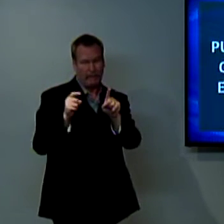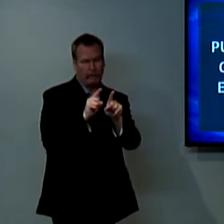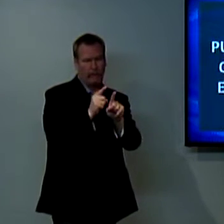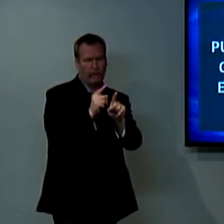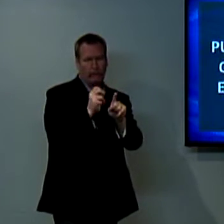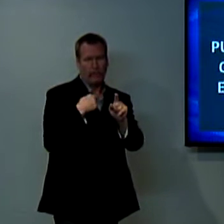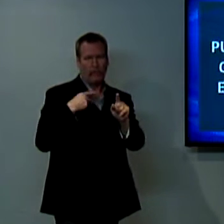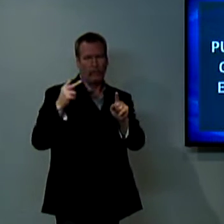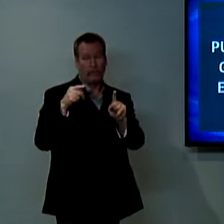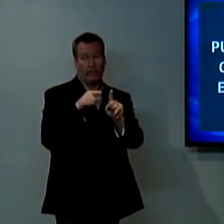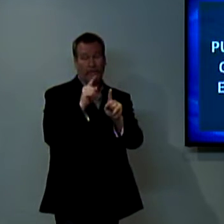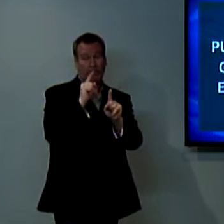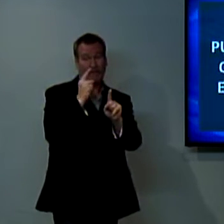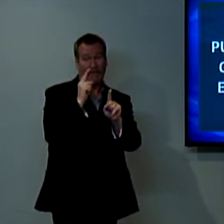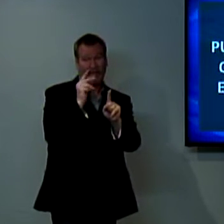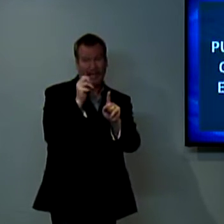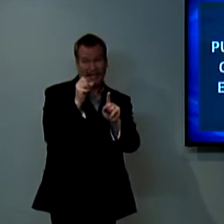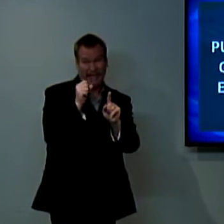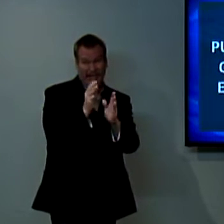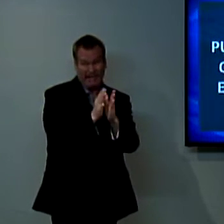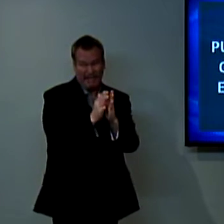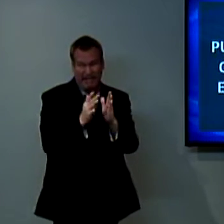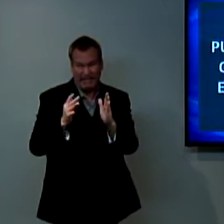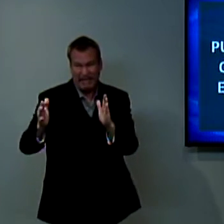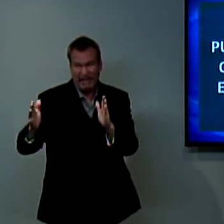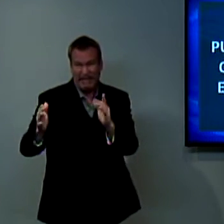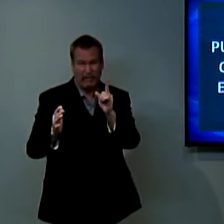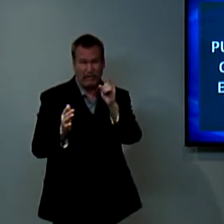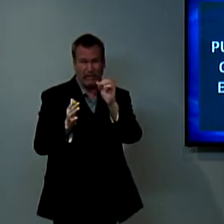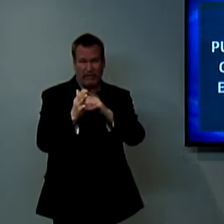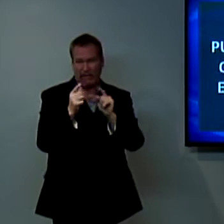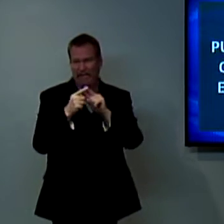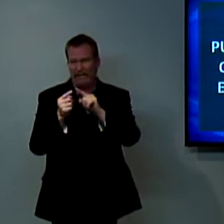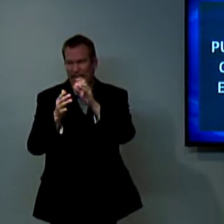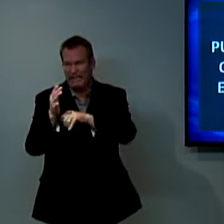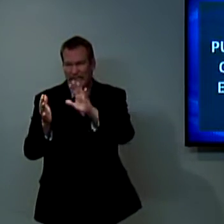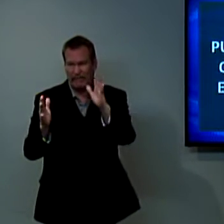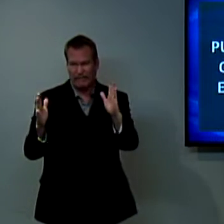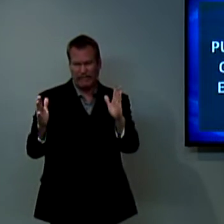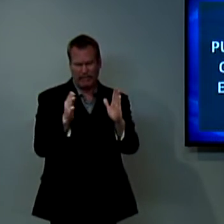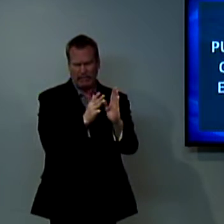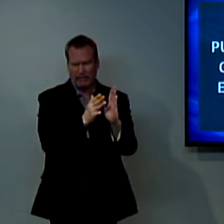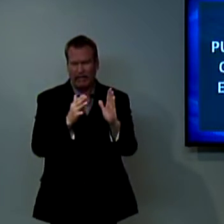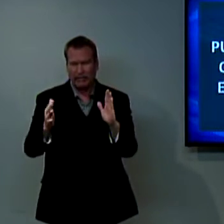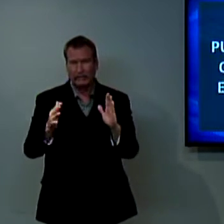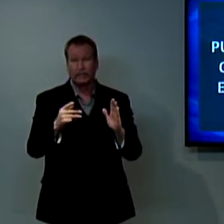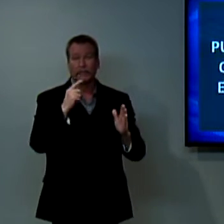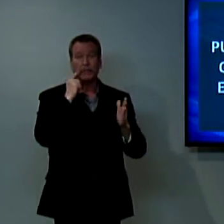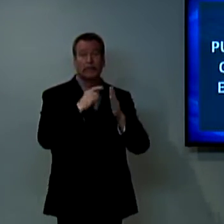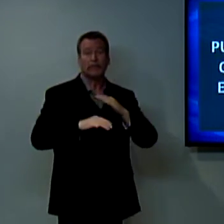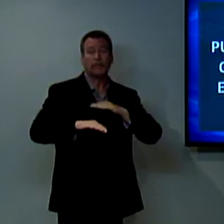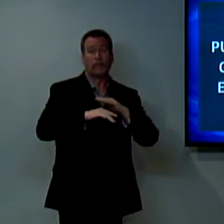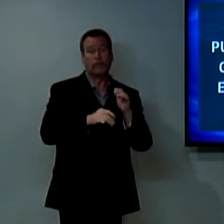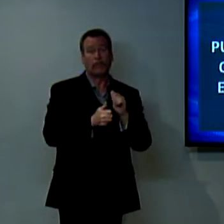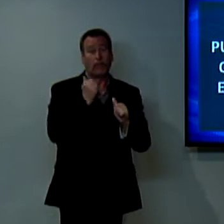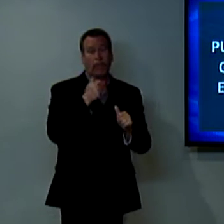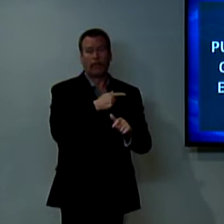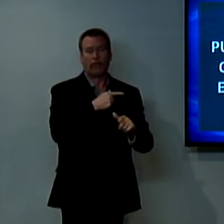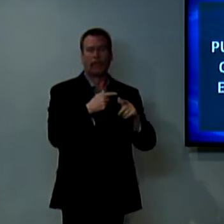purpose for the epistle. And there's 1st and 2nd Thessalonians. And we are studying 1st Thessalonians, which is chapters 1 through